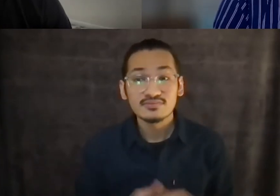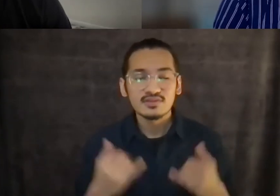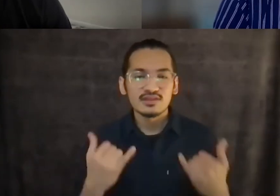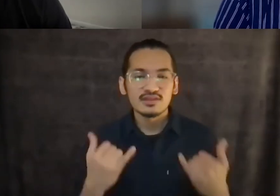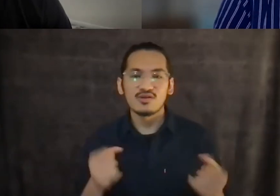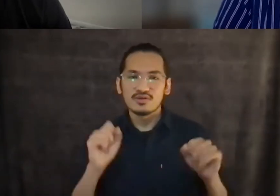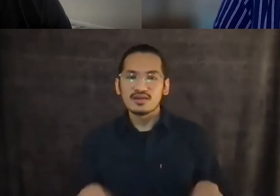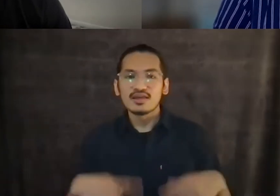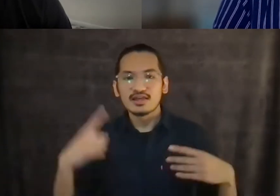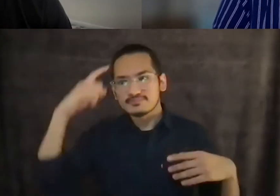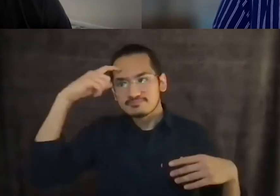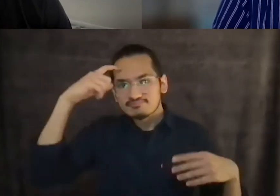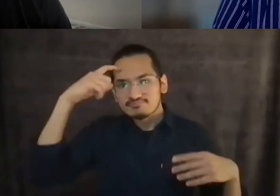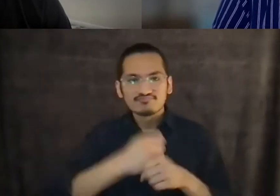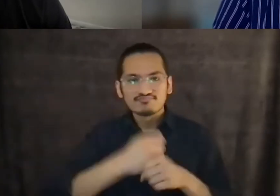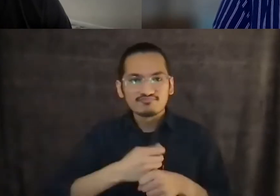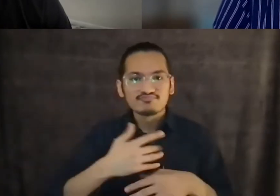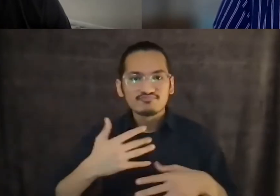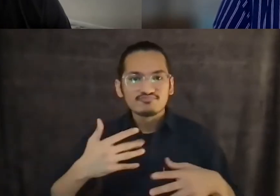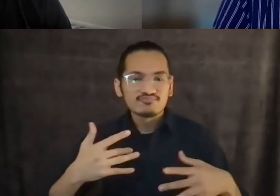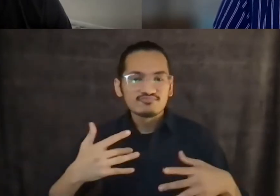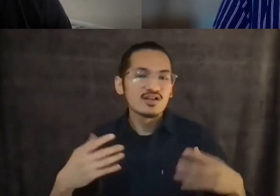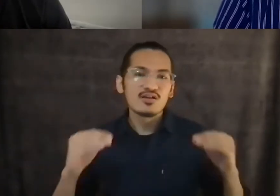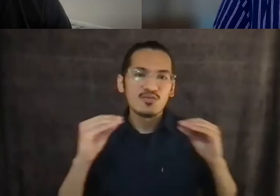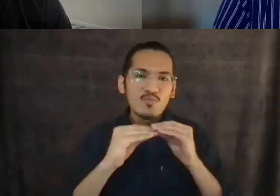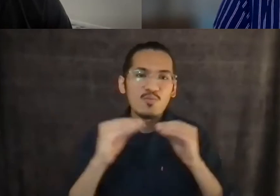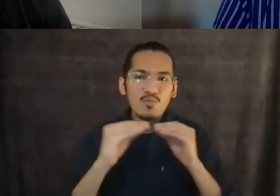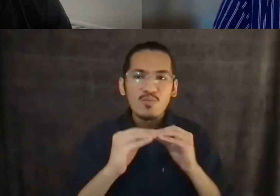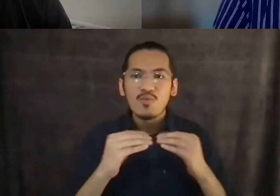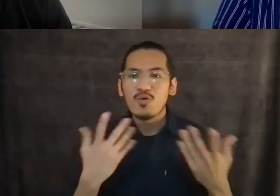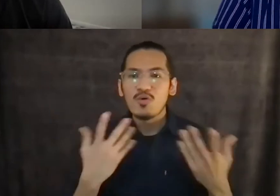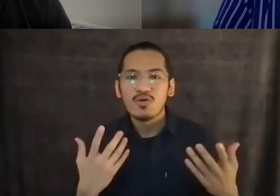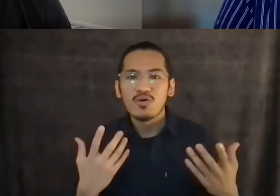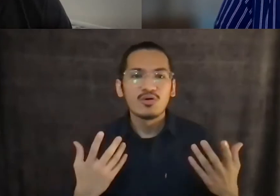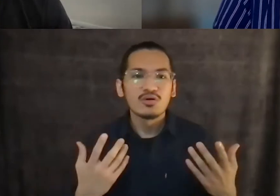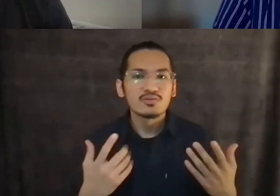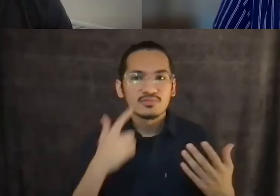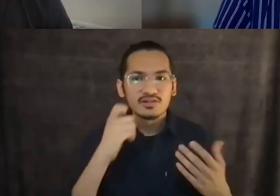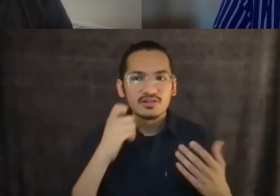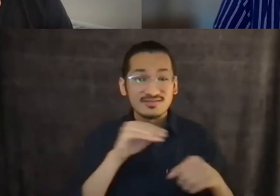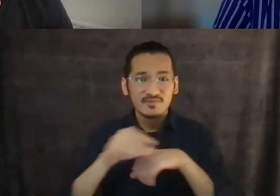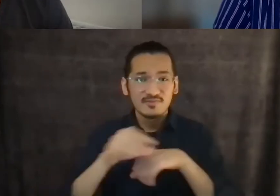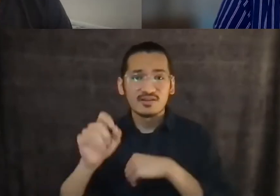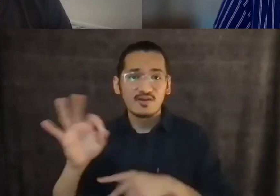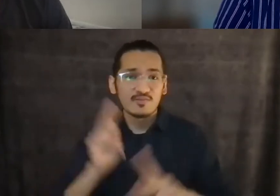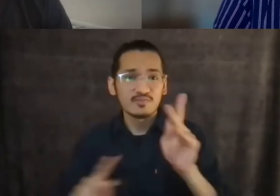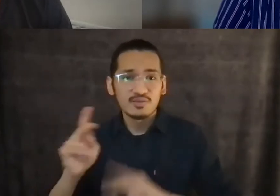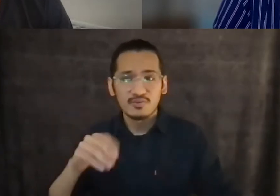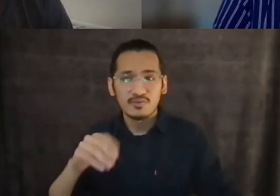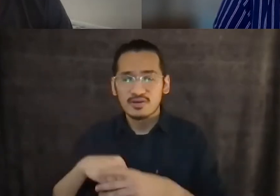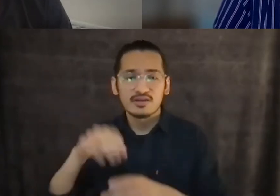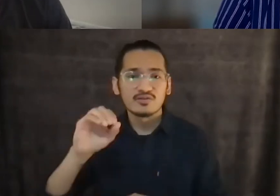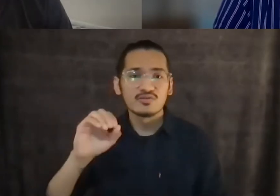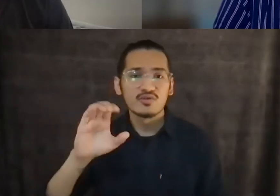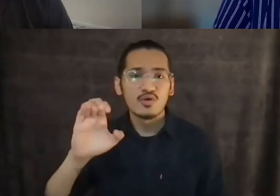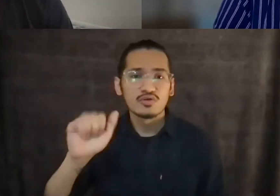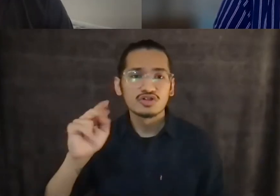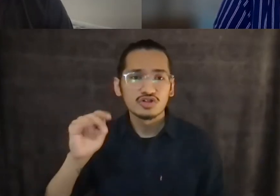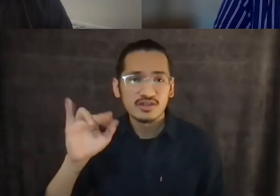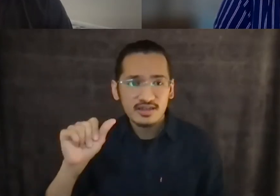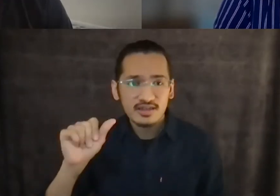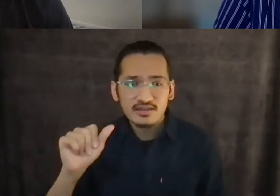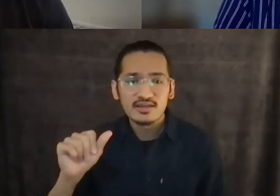this and how this has affected Oceania and the Pacific. And thinking about those webs of relations that have been so